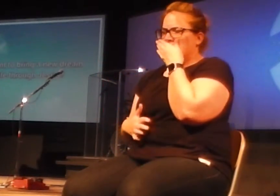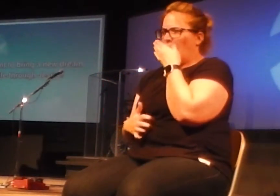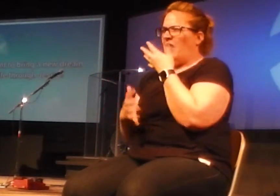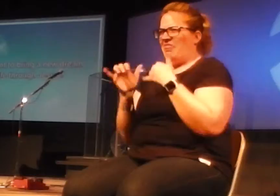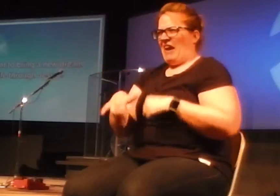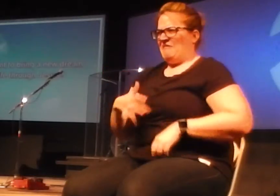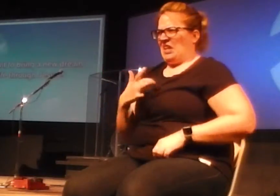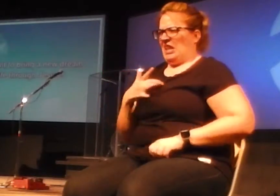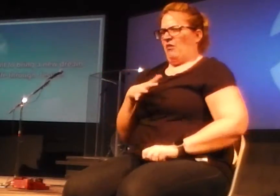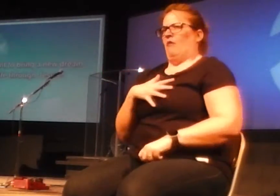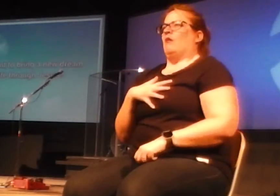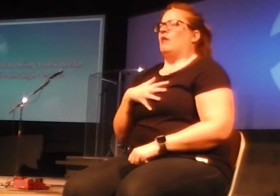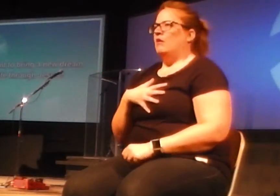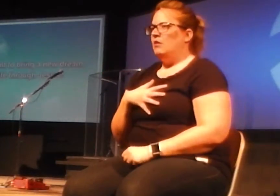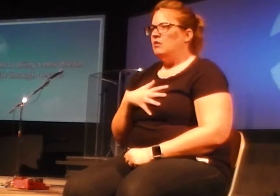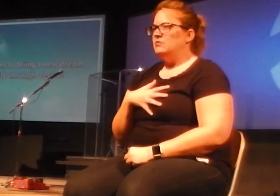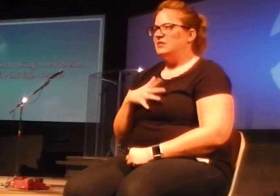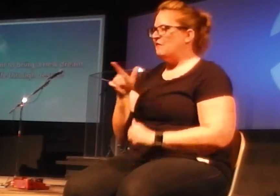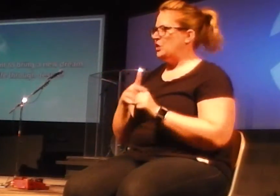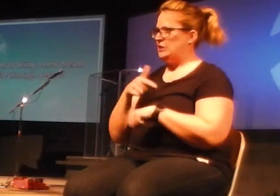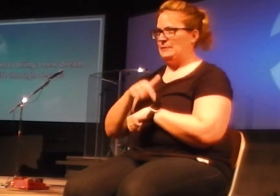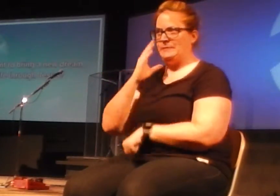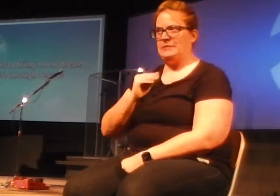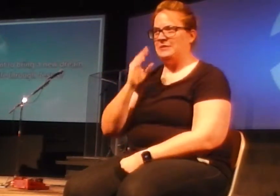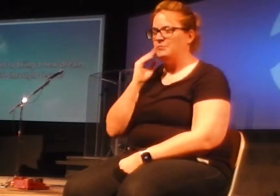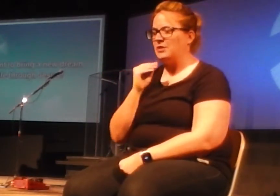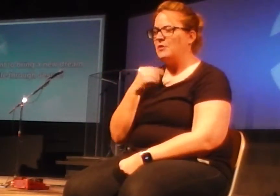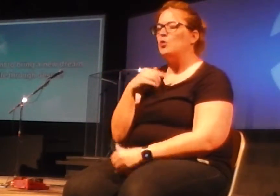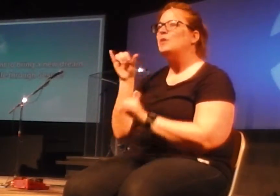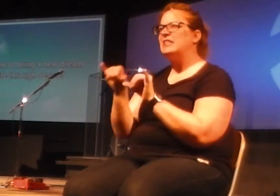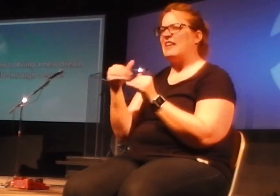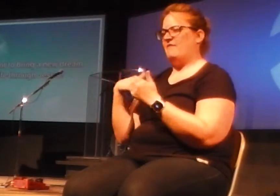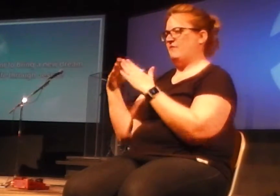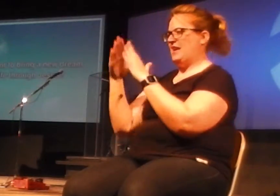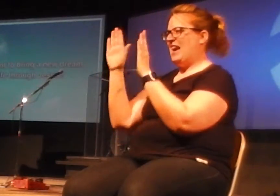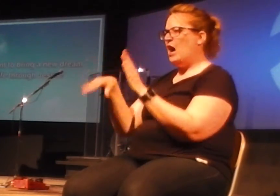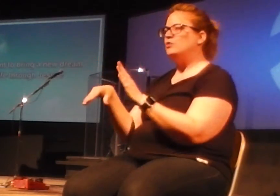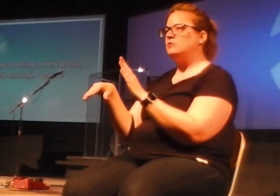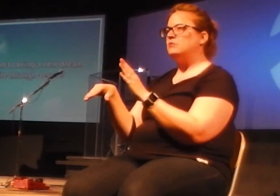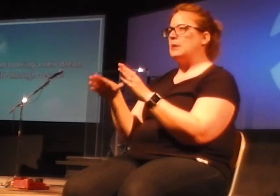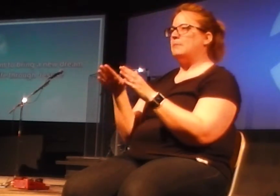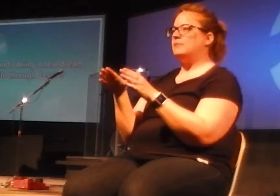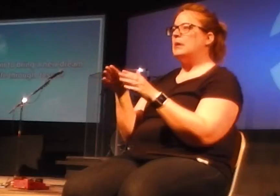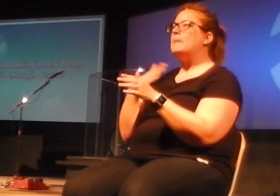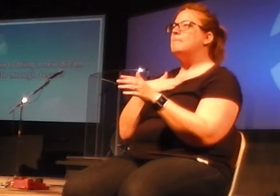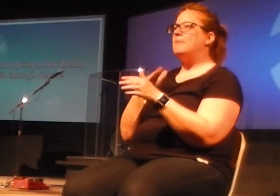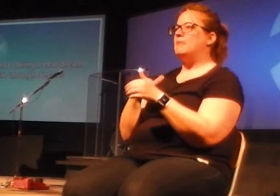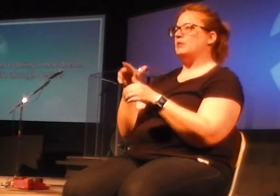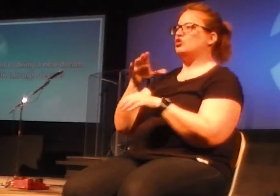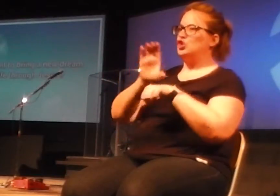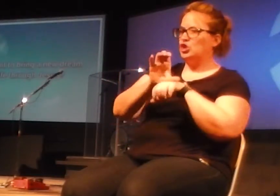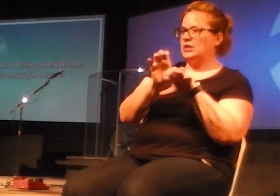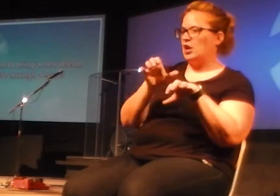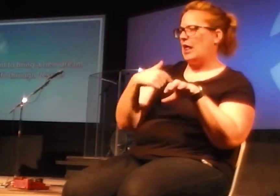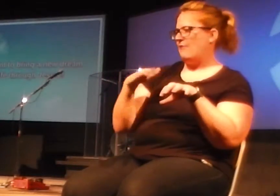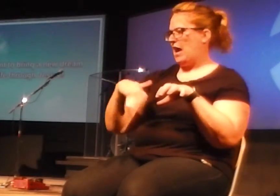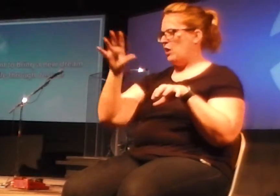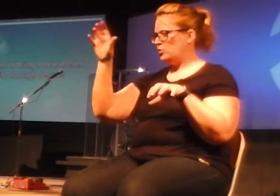there was this house that we stayed in right next to the church. And you could see the streets.